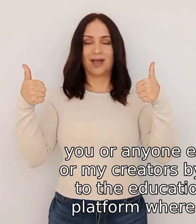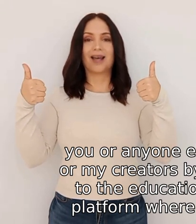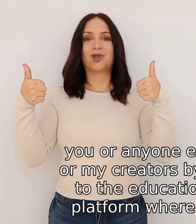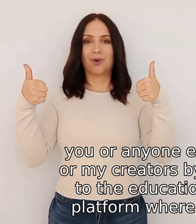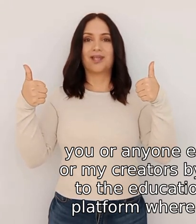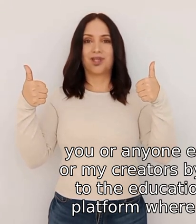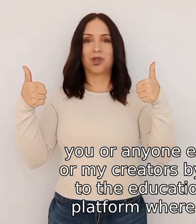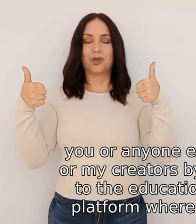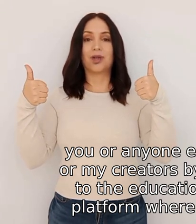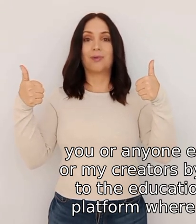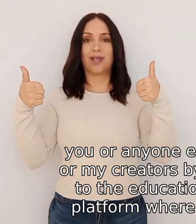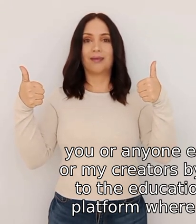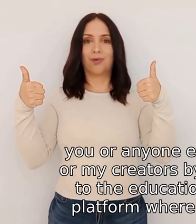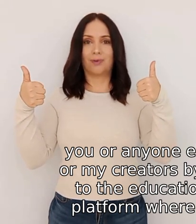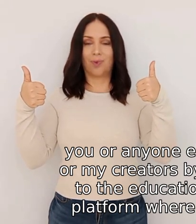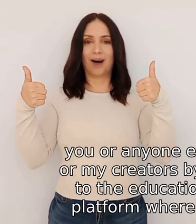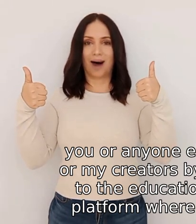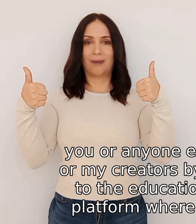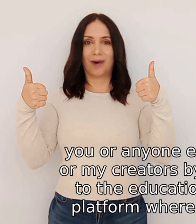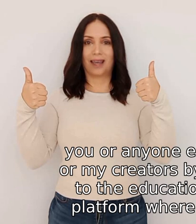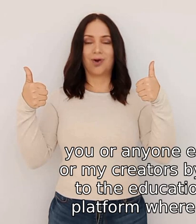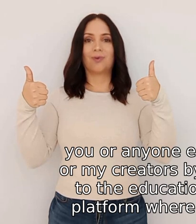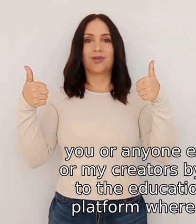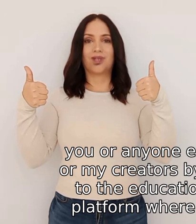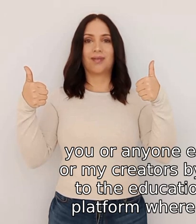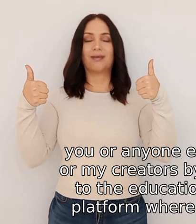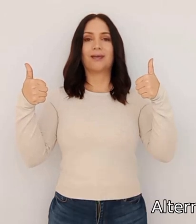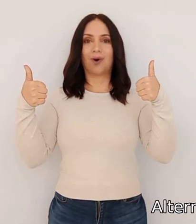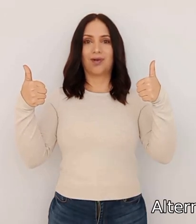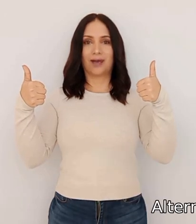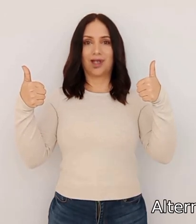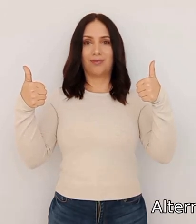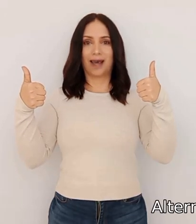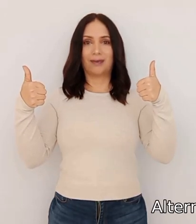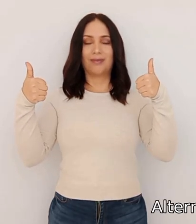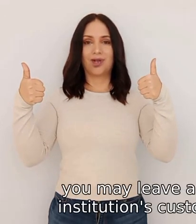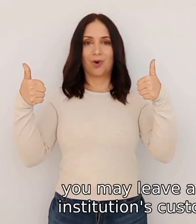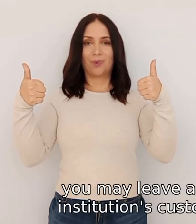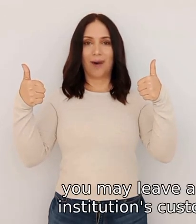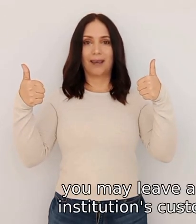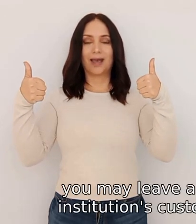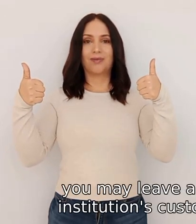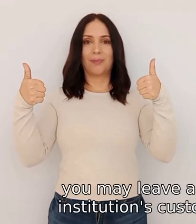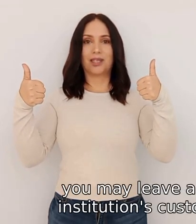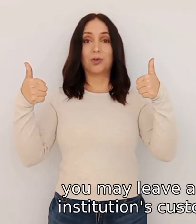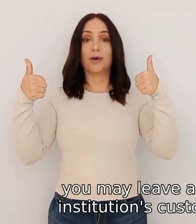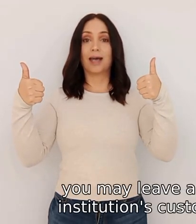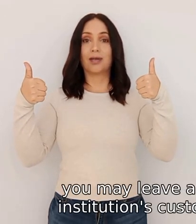educational institution or platform where i am being used alternatively you may leave a message with the